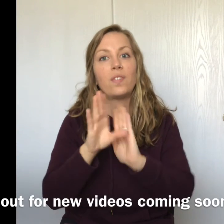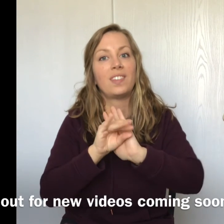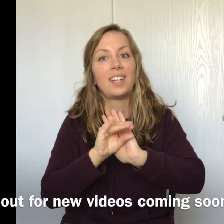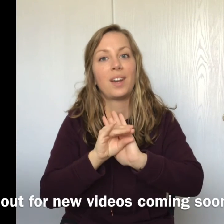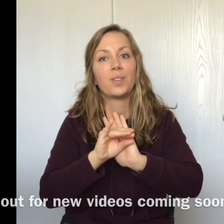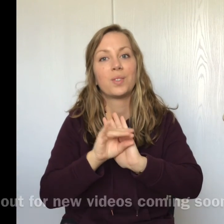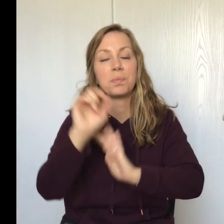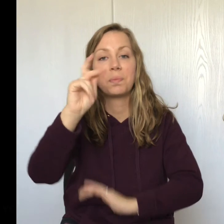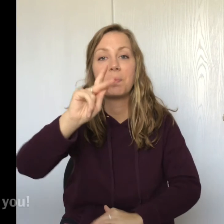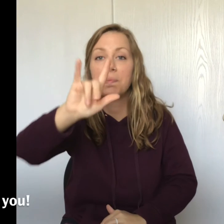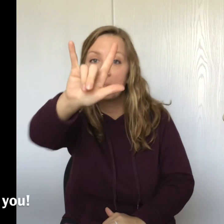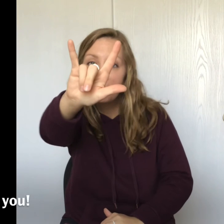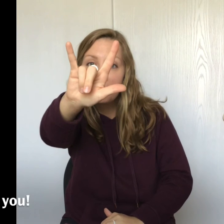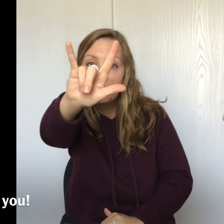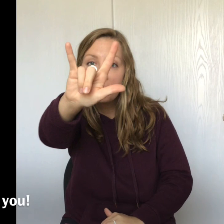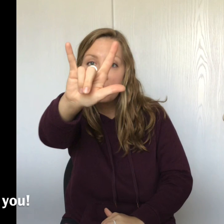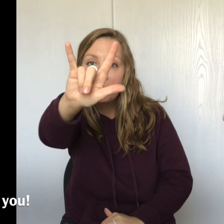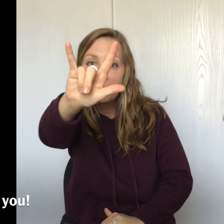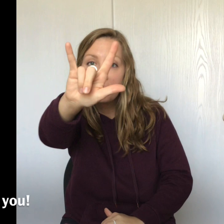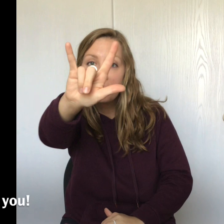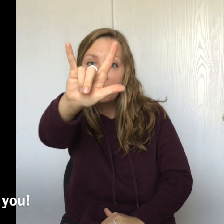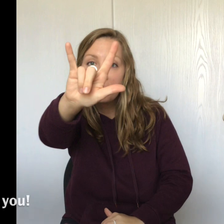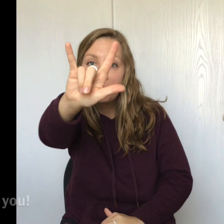videos. Okay? Love you. So